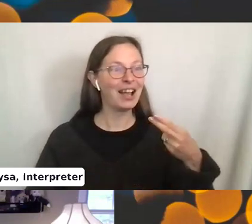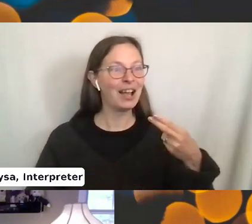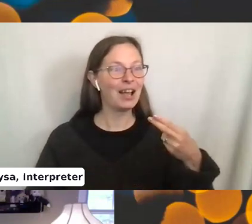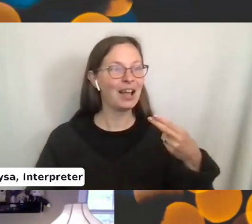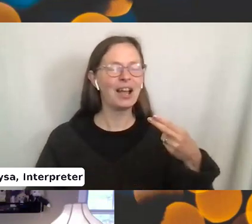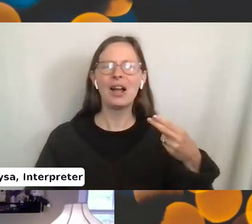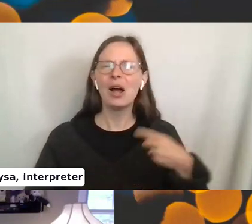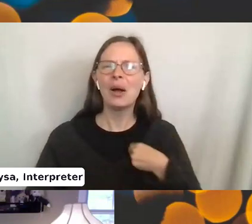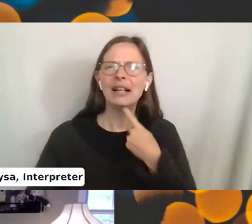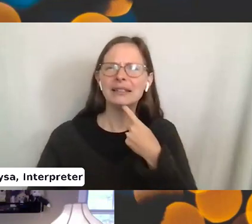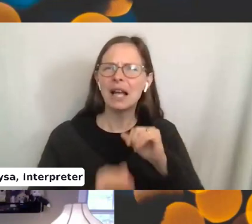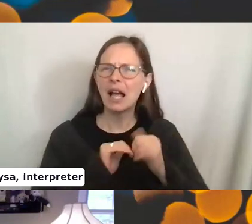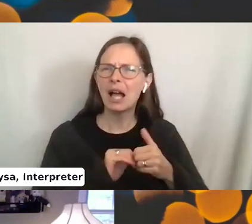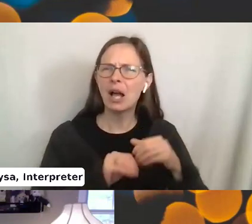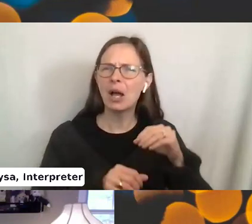Hoi.